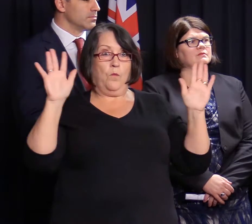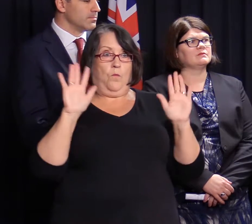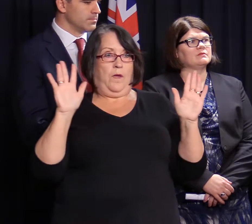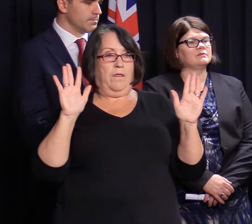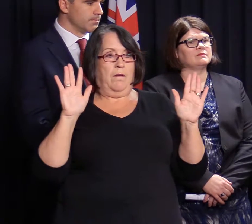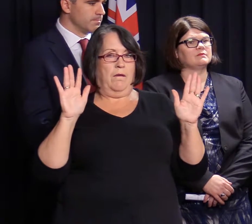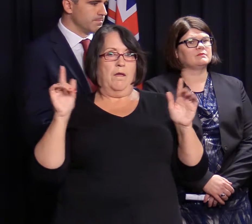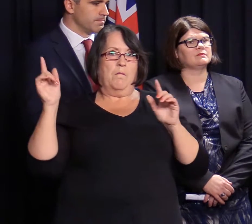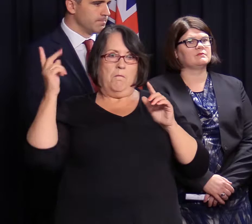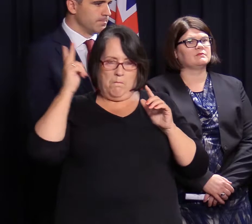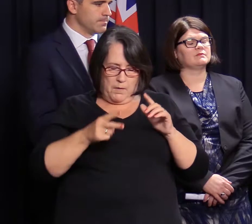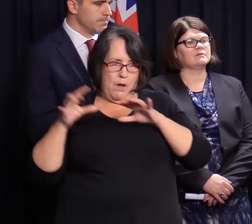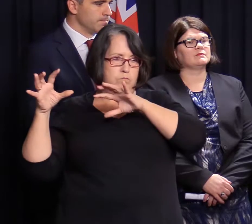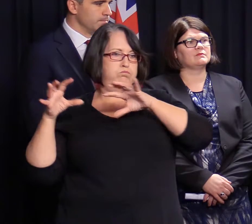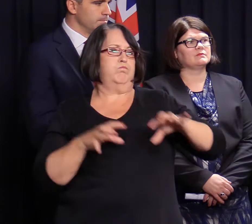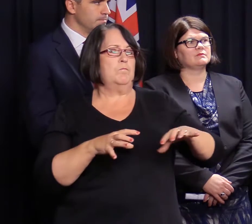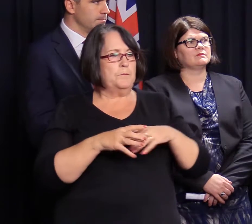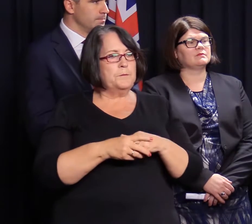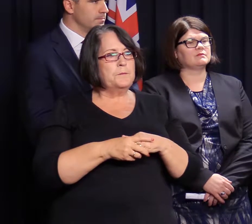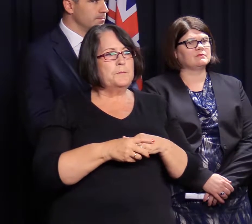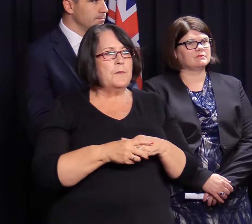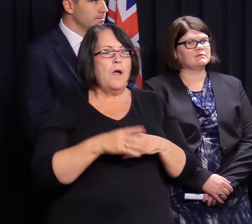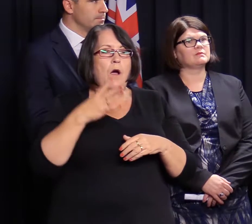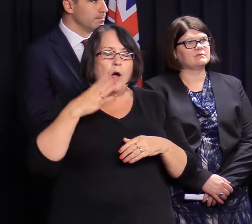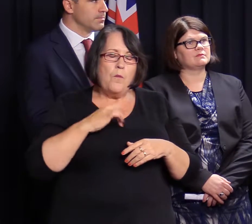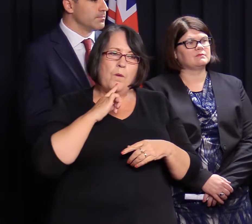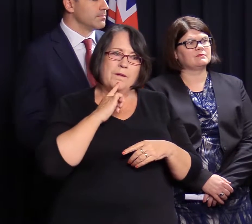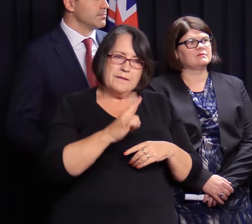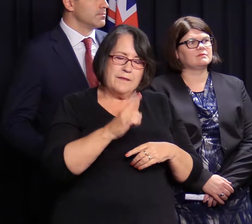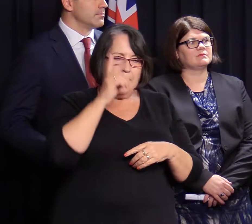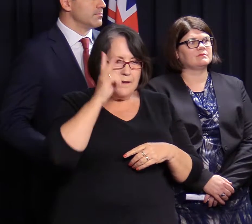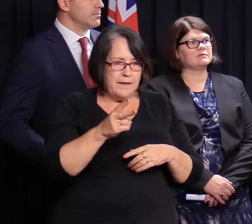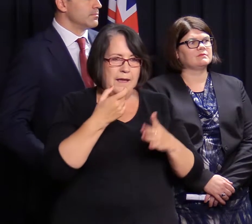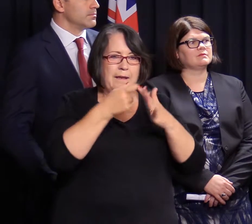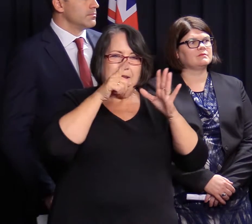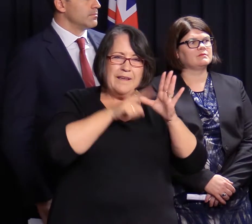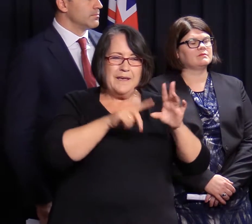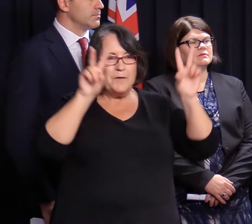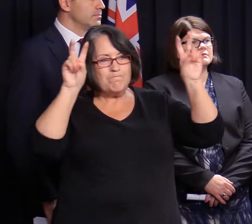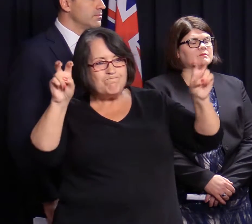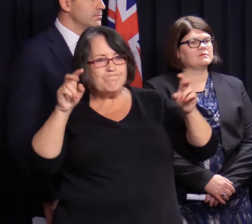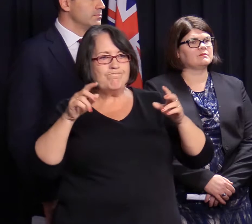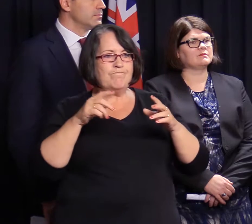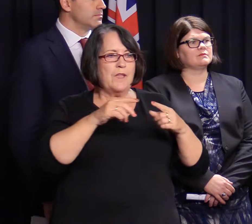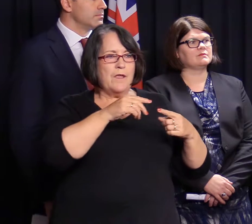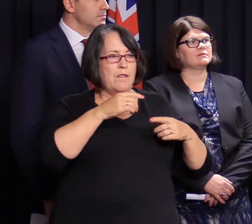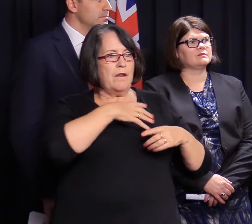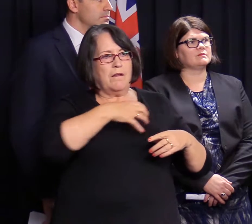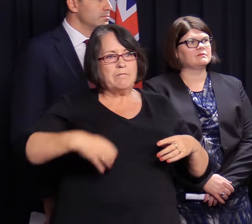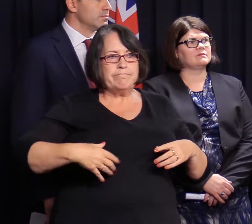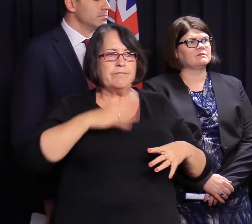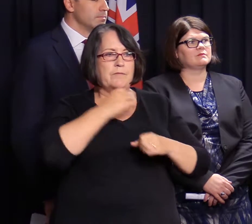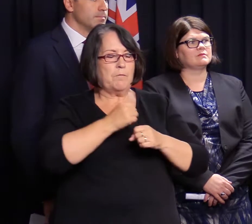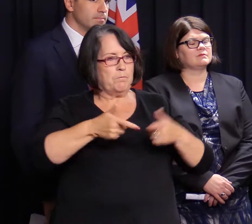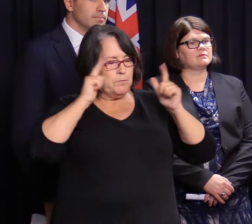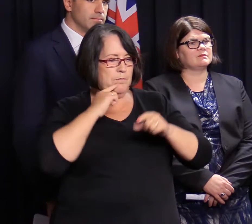returns. Again, I want to reinforce some of the key messages that the Premier made in relation to staying safe during